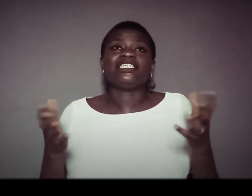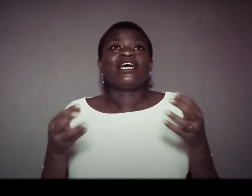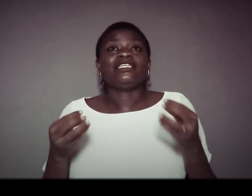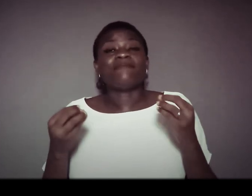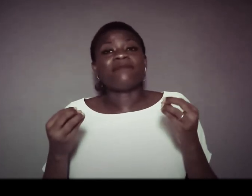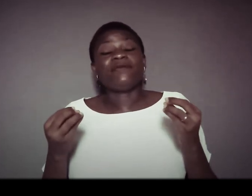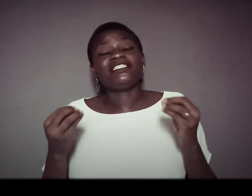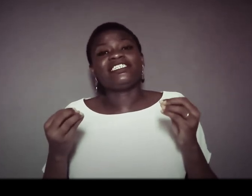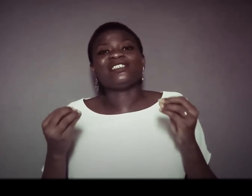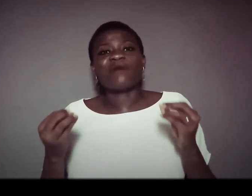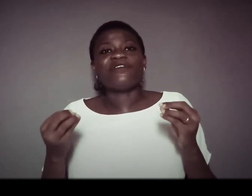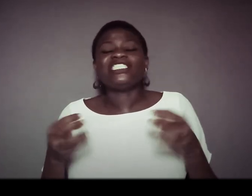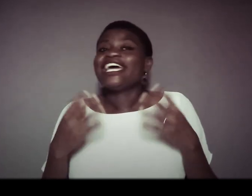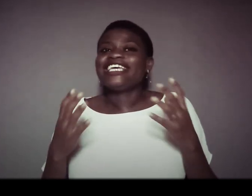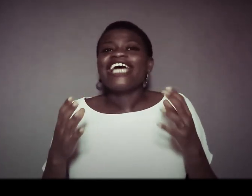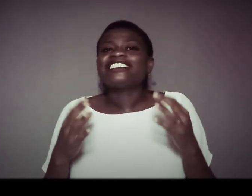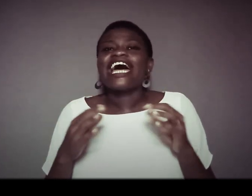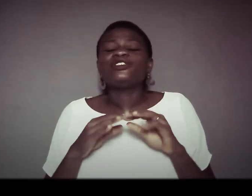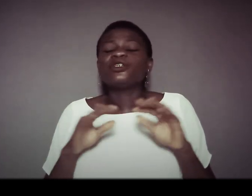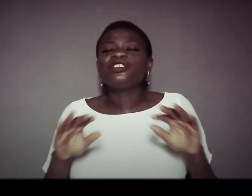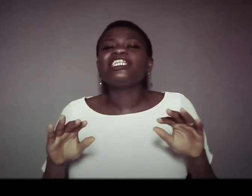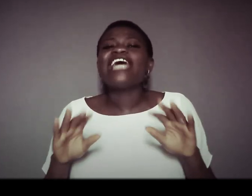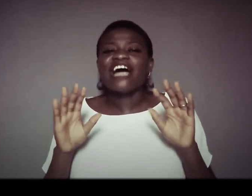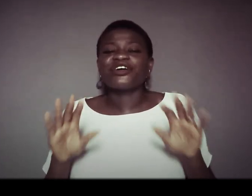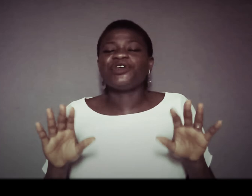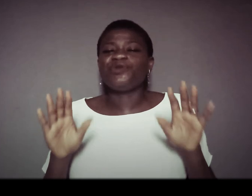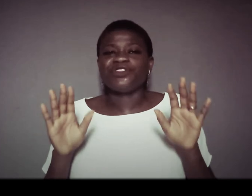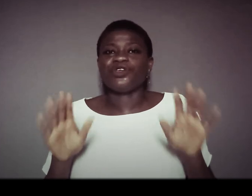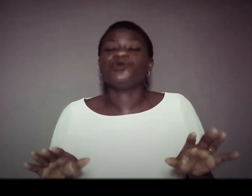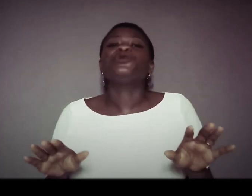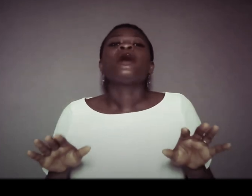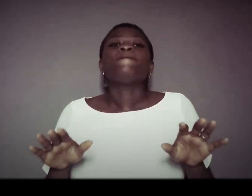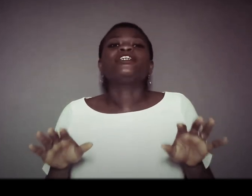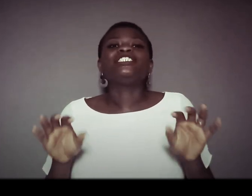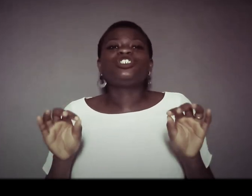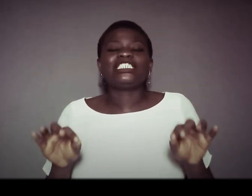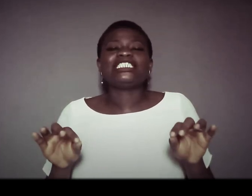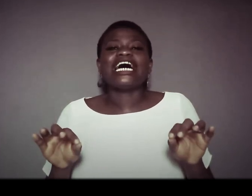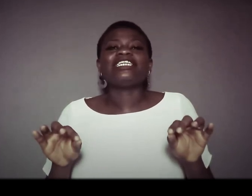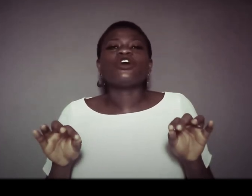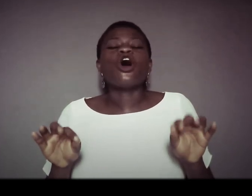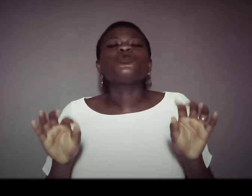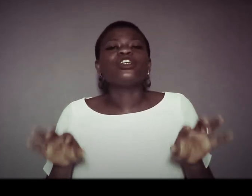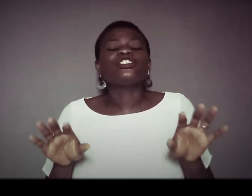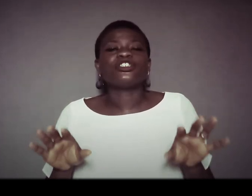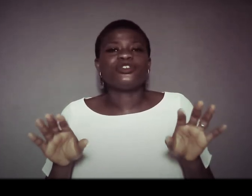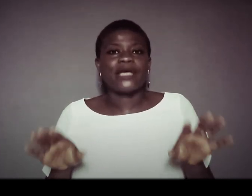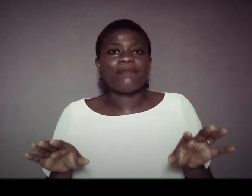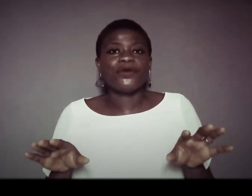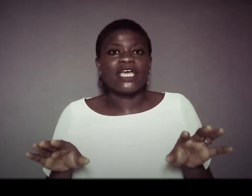the main thing is marriage yes i totally agree with you but the truth is that god wants us to be happy okay